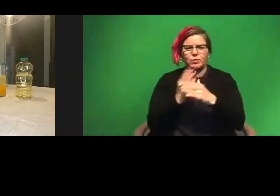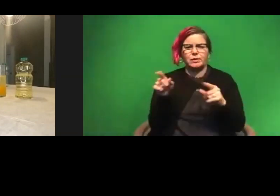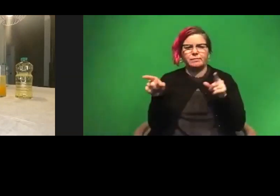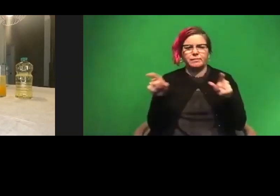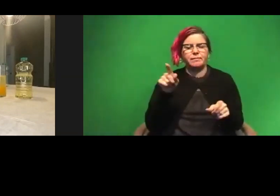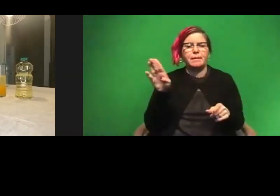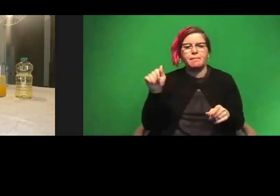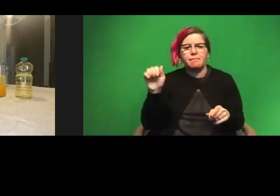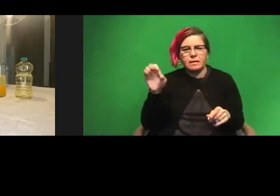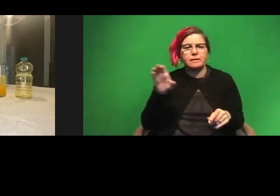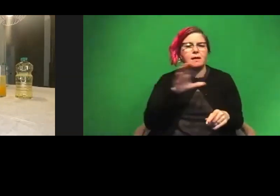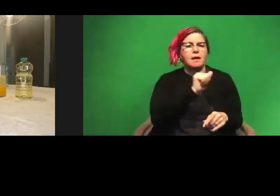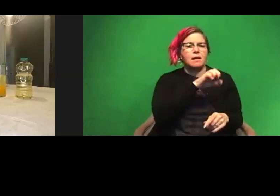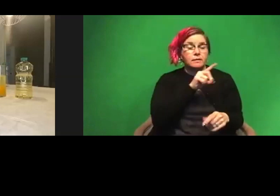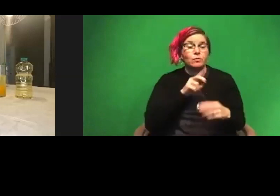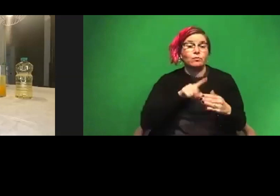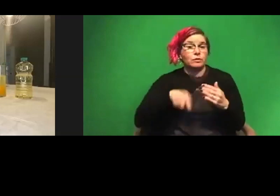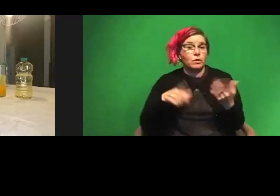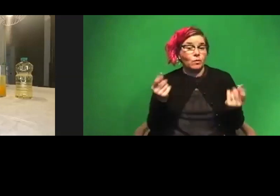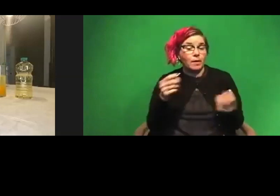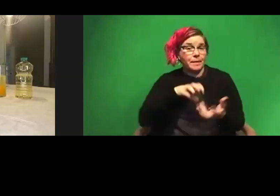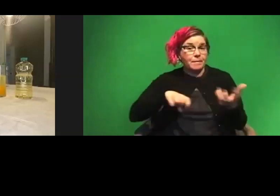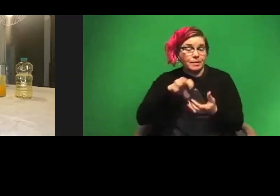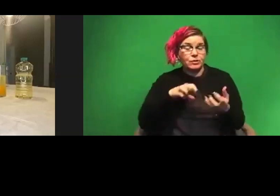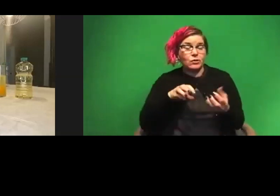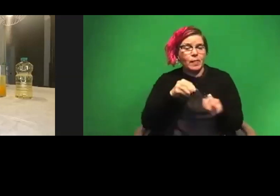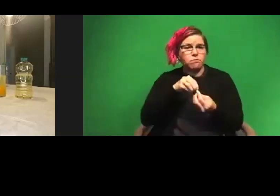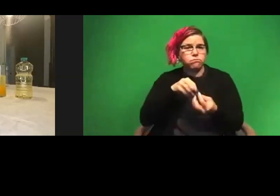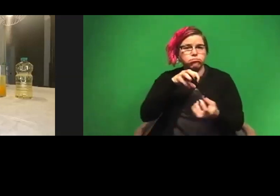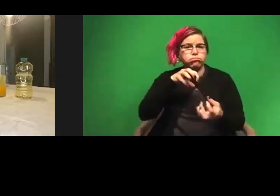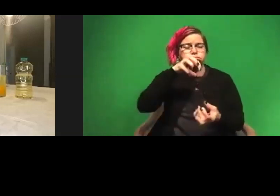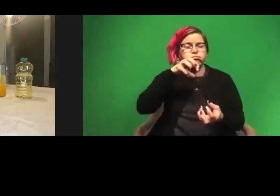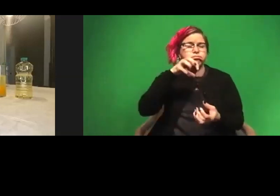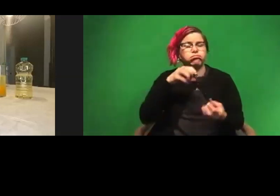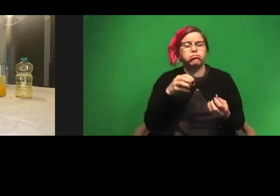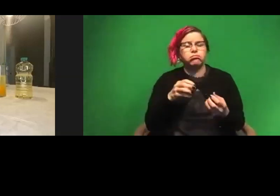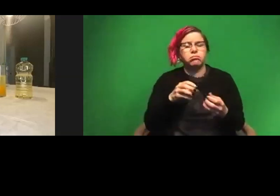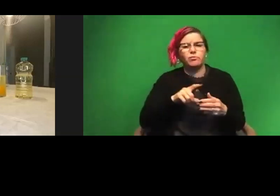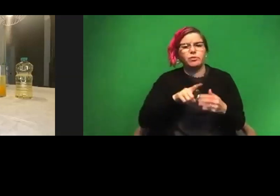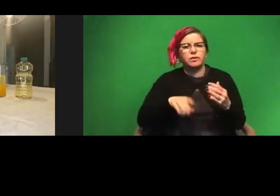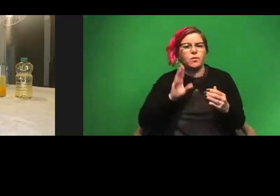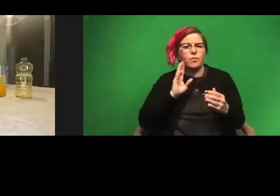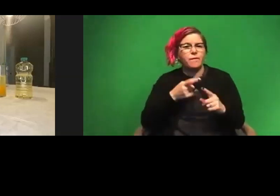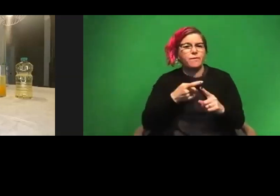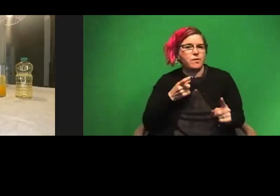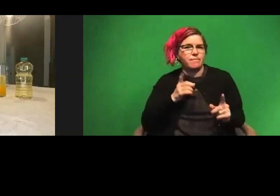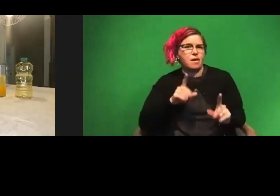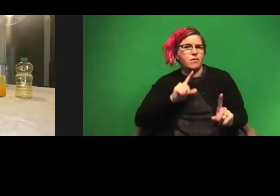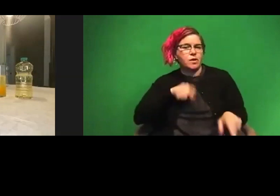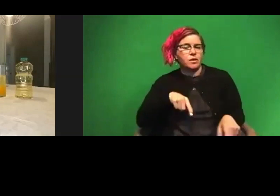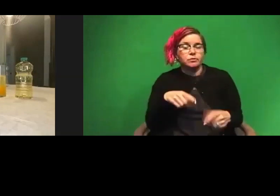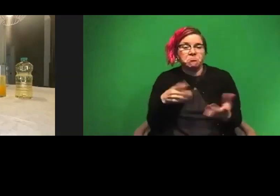result, because of that mixture, that bubble effect or the bubble result comes off of your reaction. So that's just,